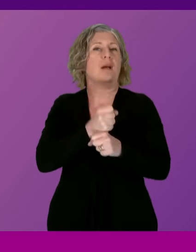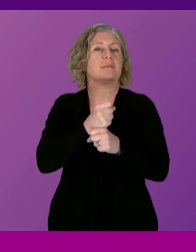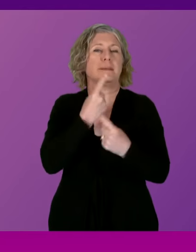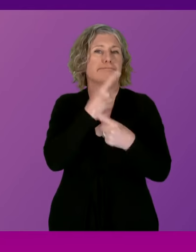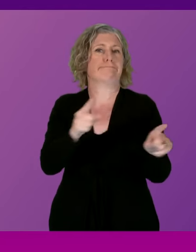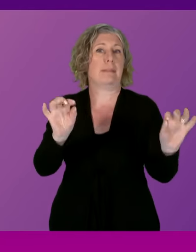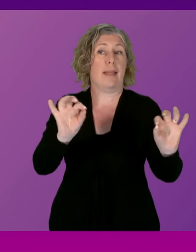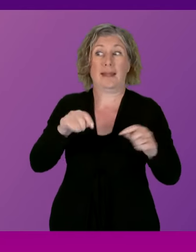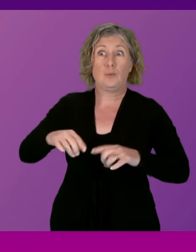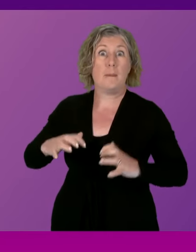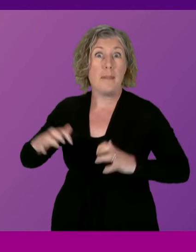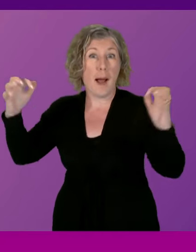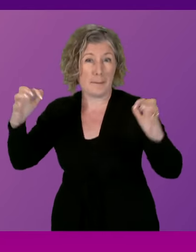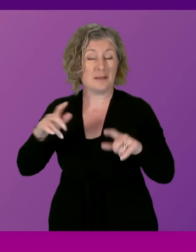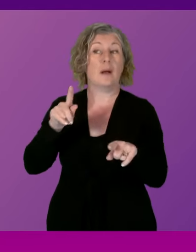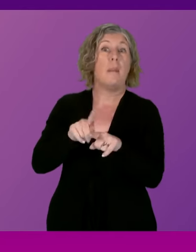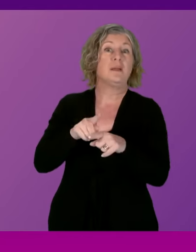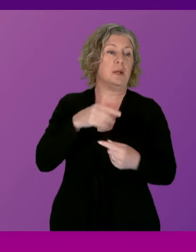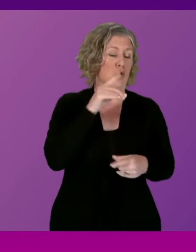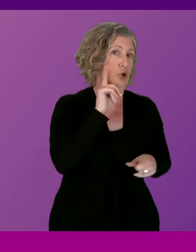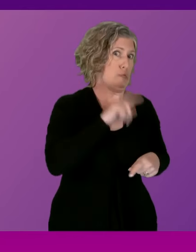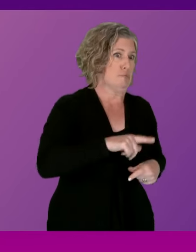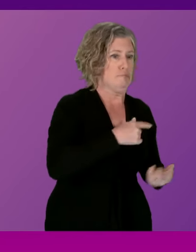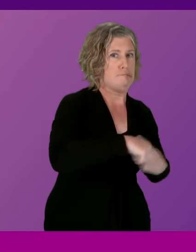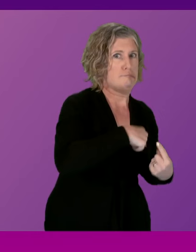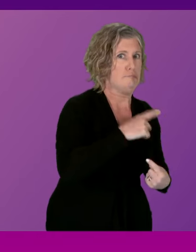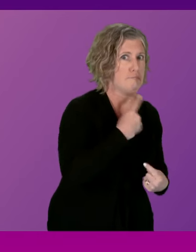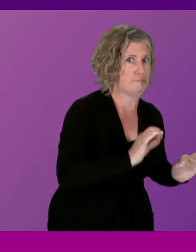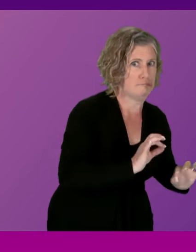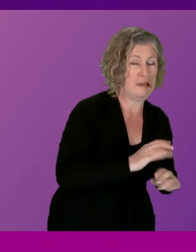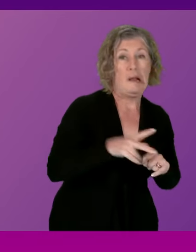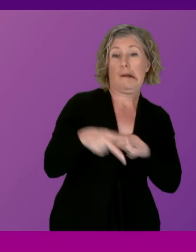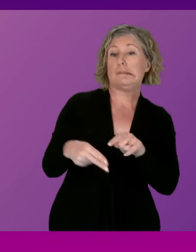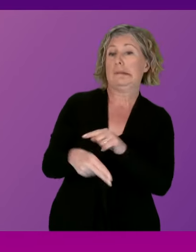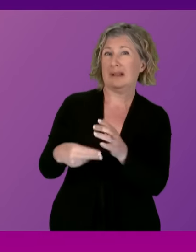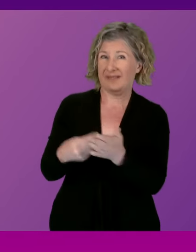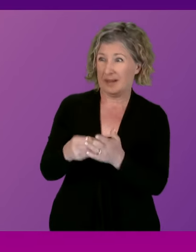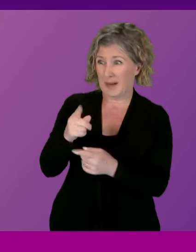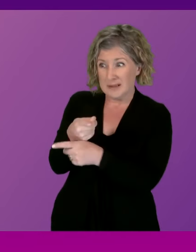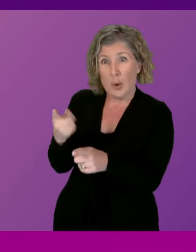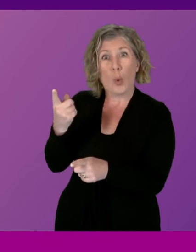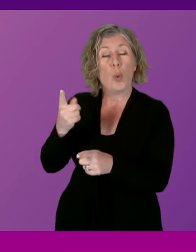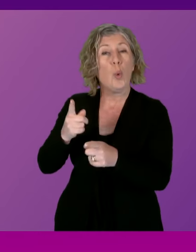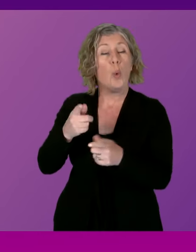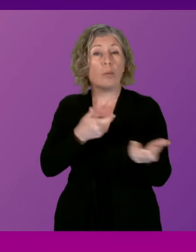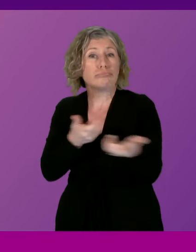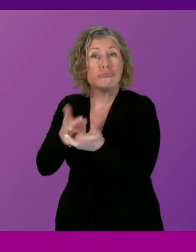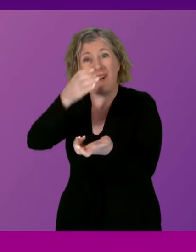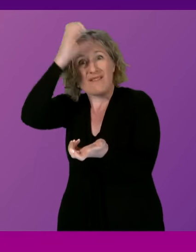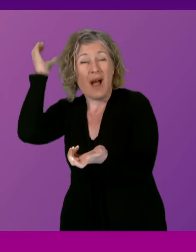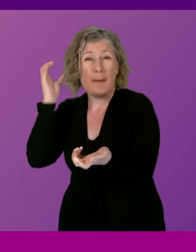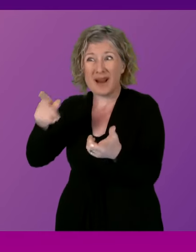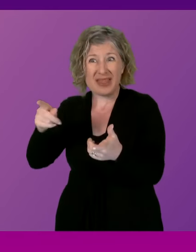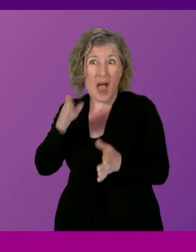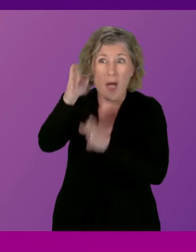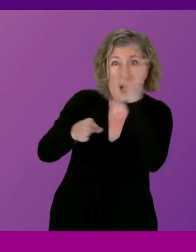it internally, even cutting budgets. Firefighters run towards danger on every job, presiding officer. They shouldn't have to face it